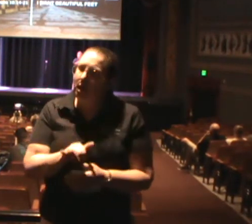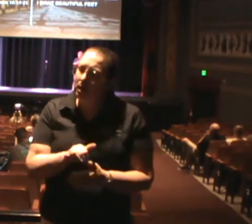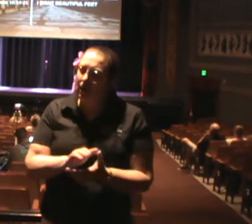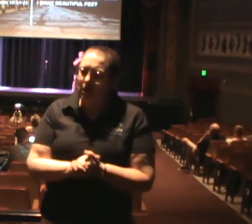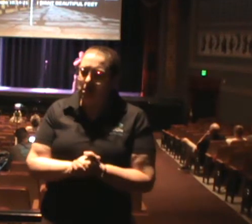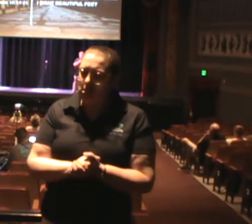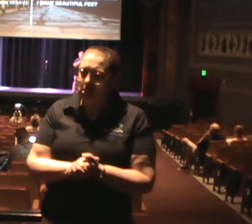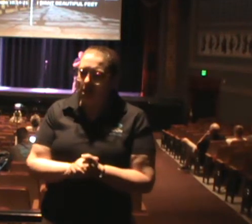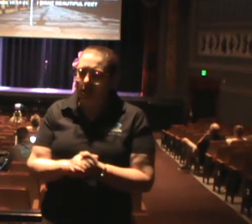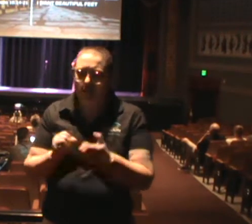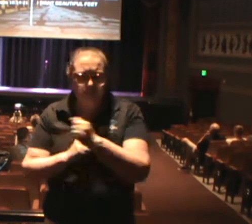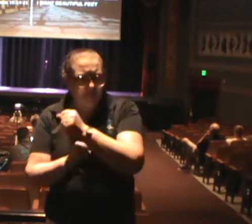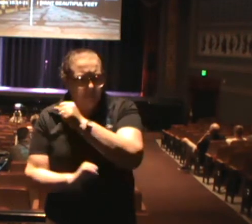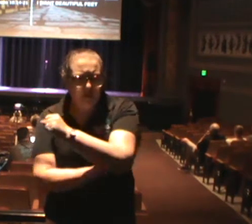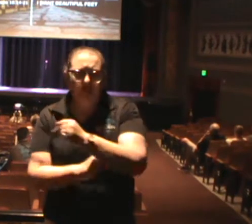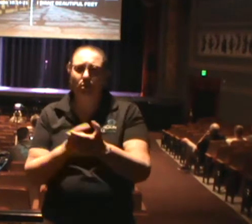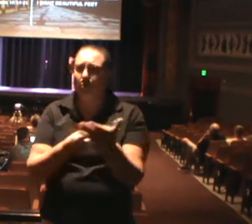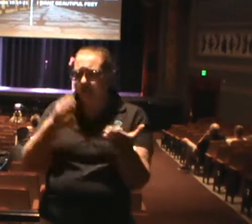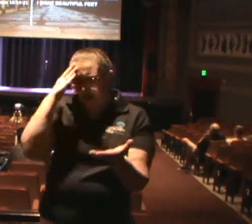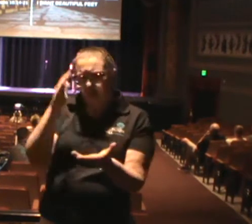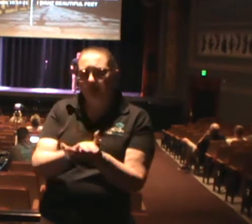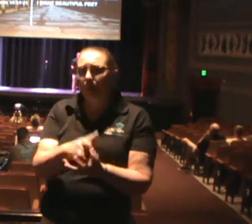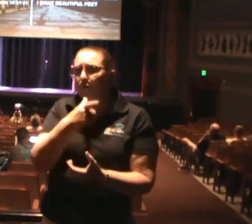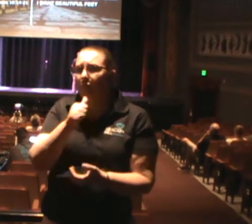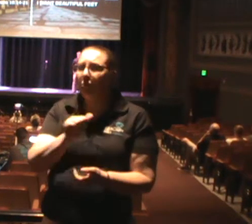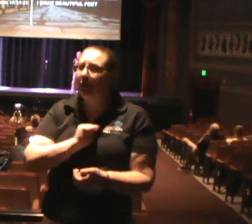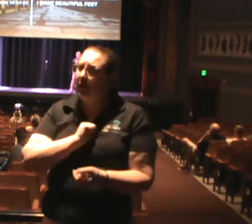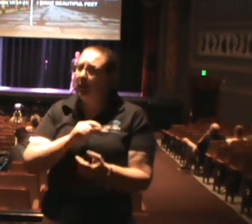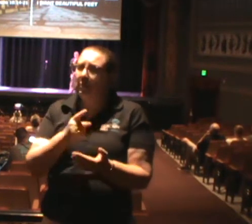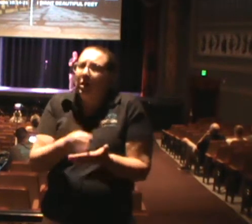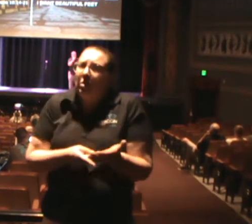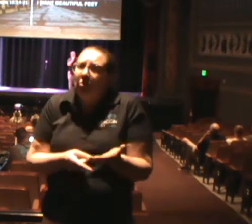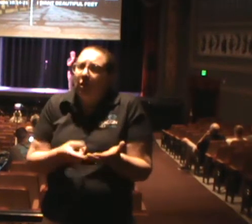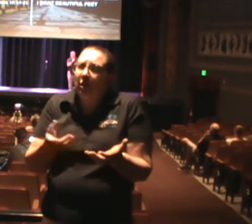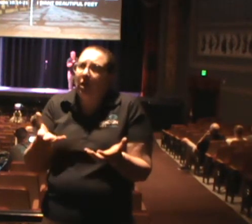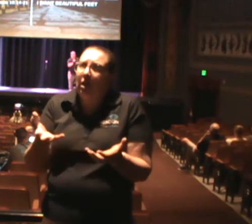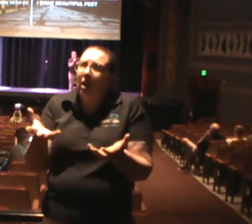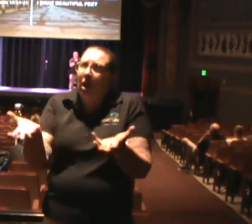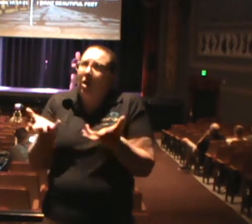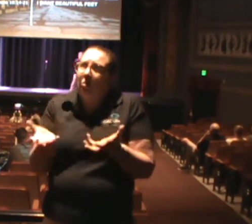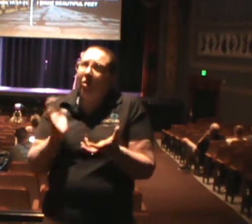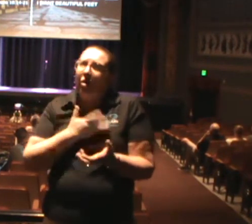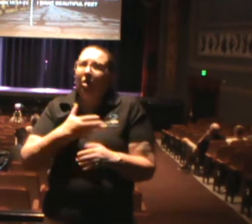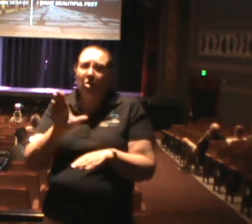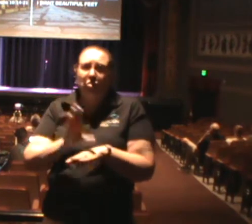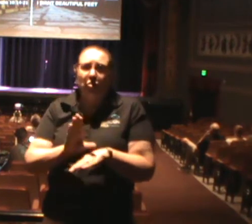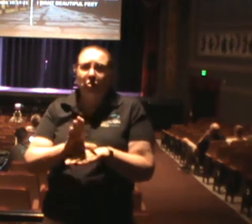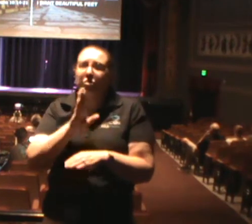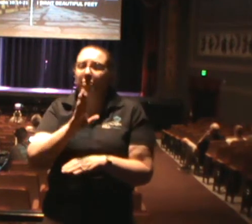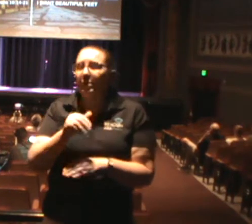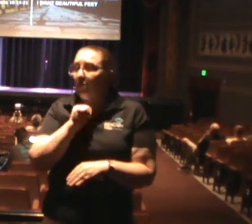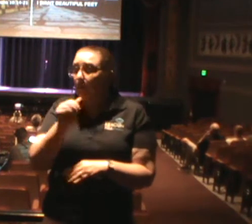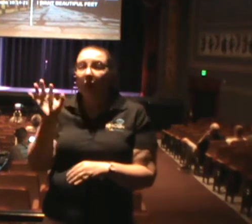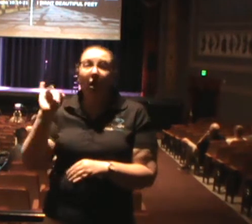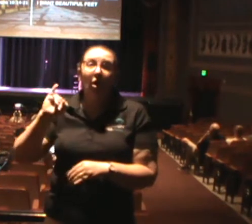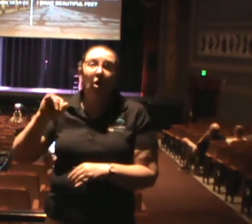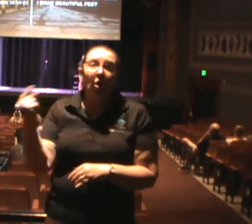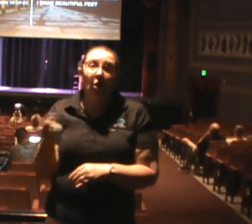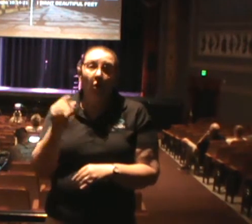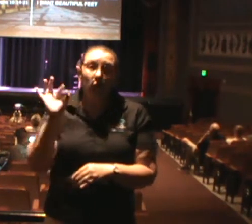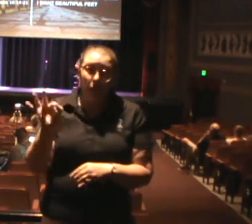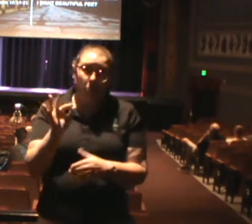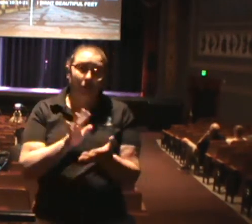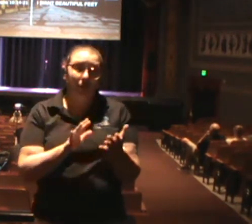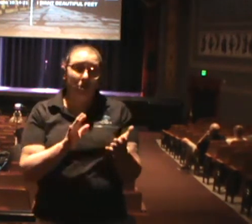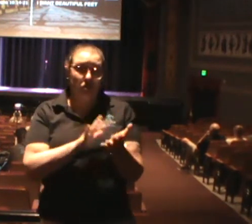what I believe in and who I am and where I want our church to be. See, we just don't preach Jesus. We believe Jesus here at Beacon